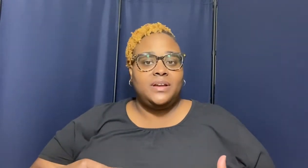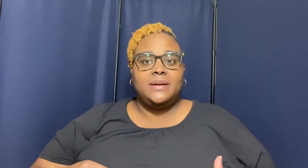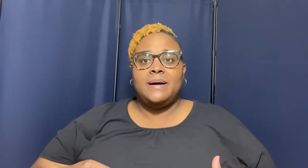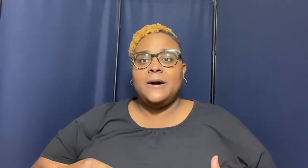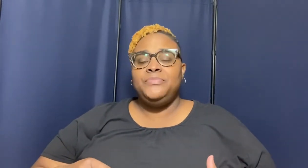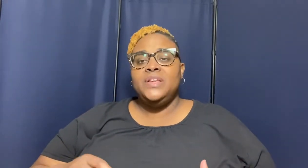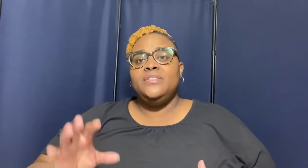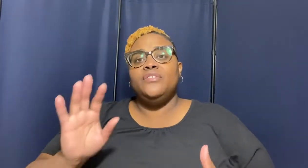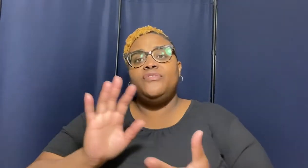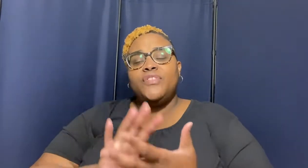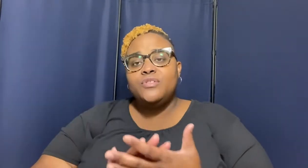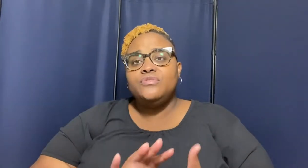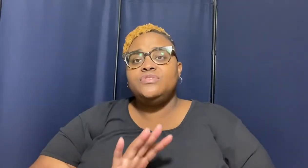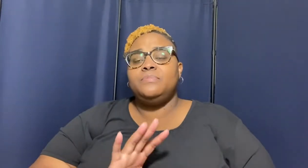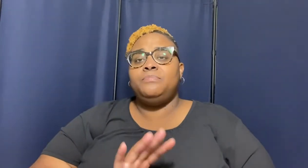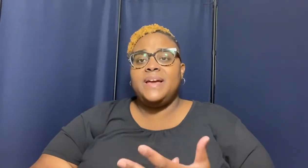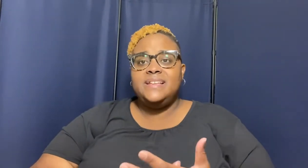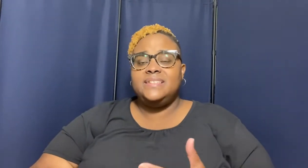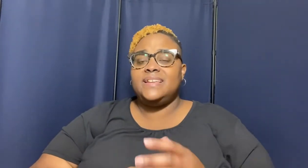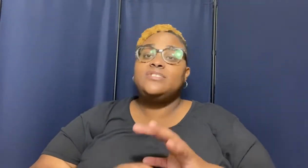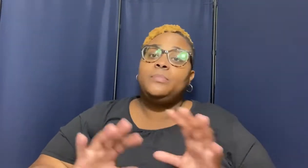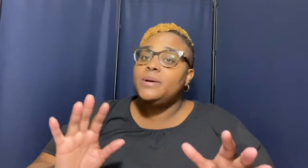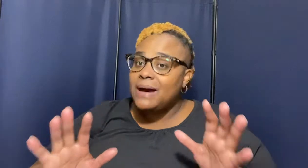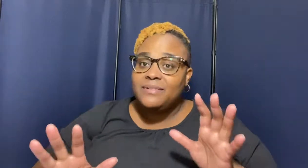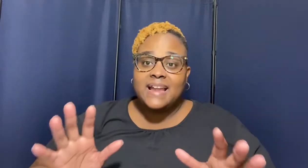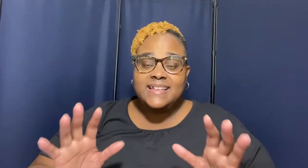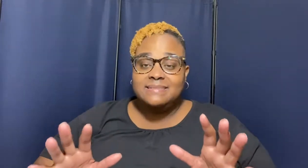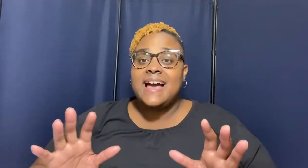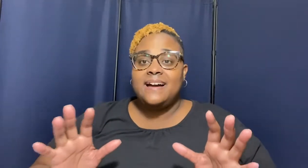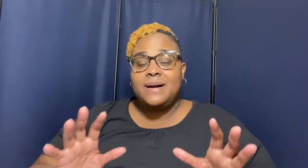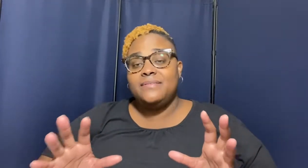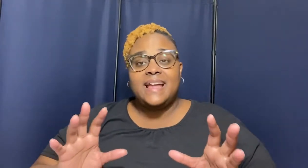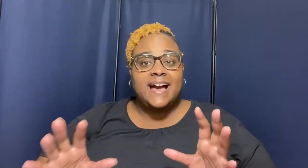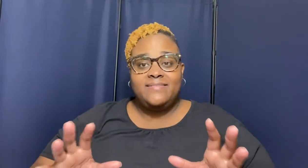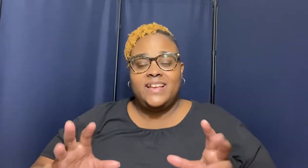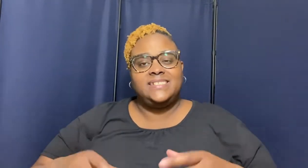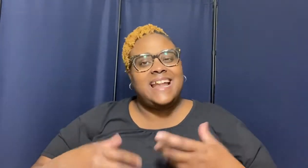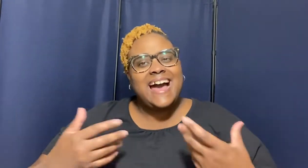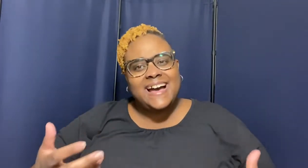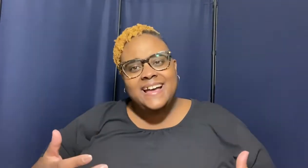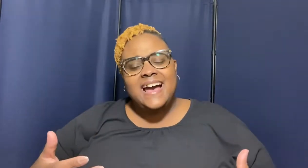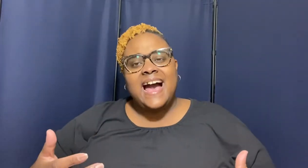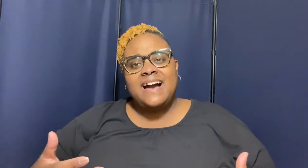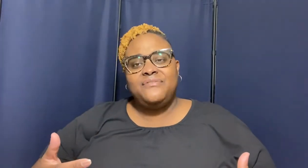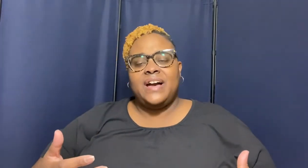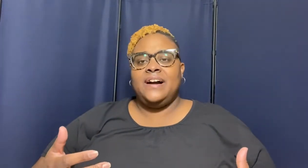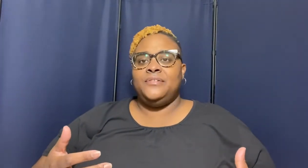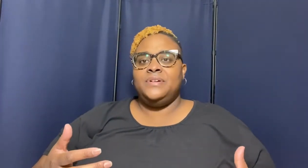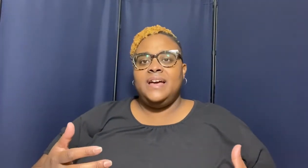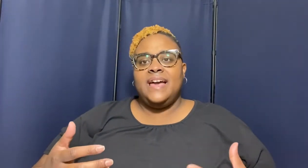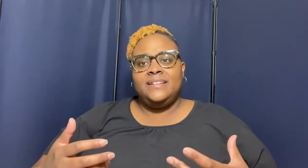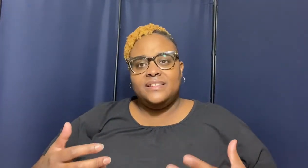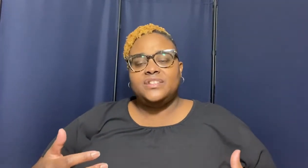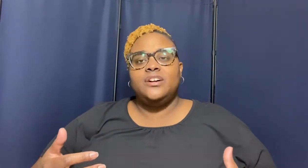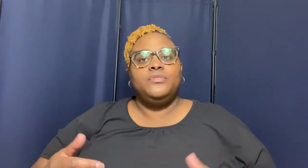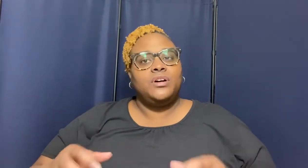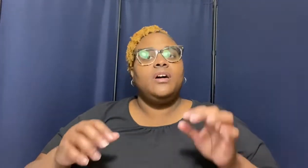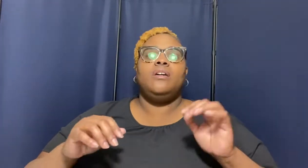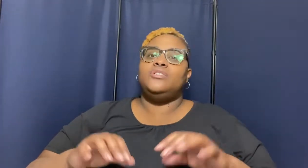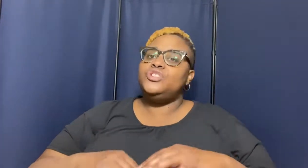about the first basic it's going to be about nine it's not about nine things that i i found and discovered are just